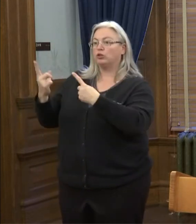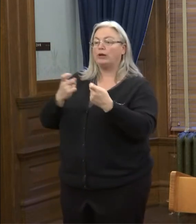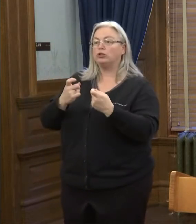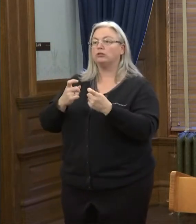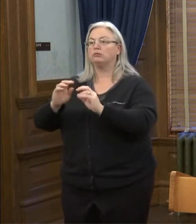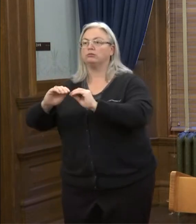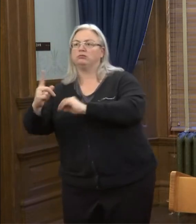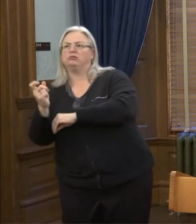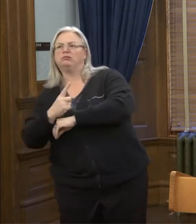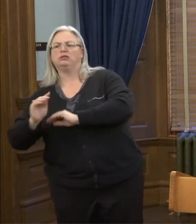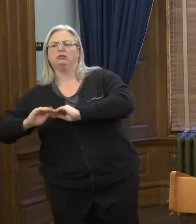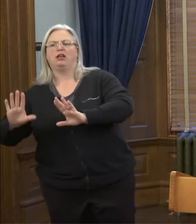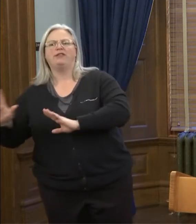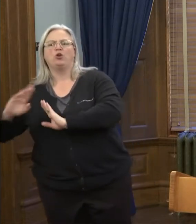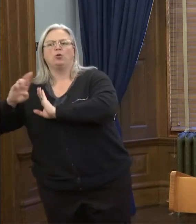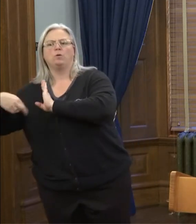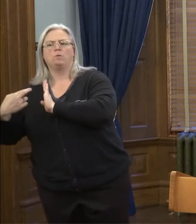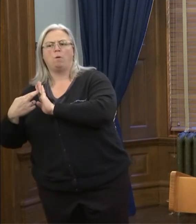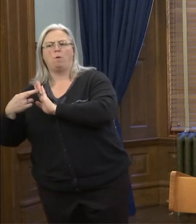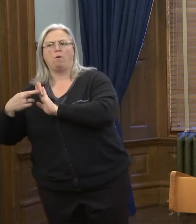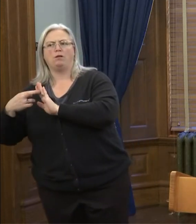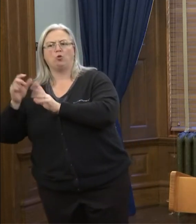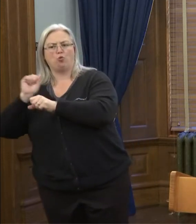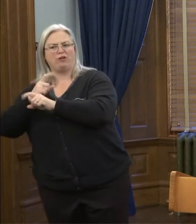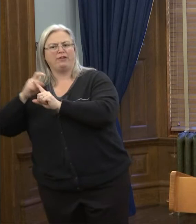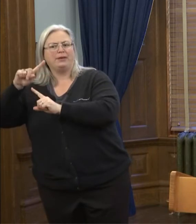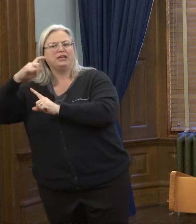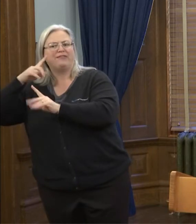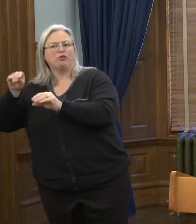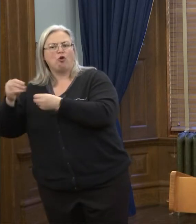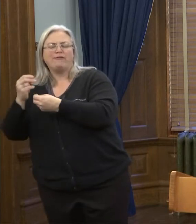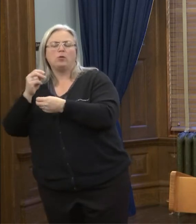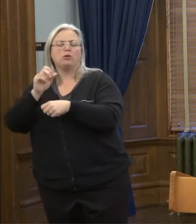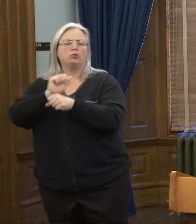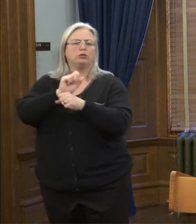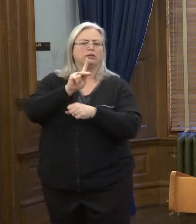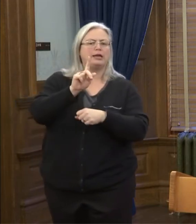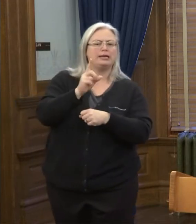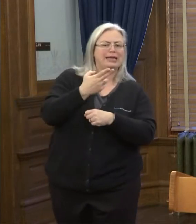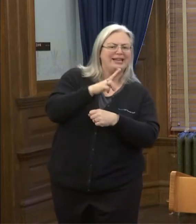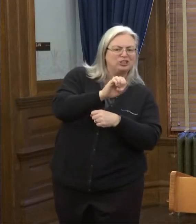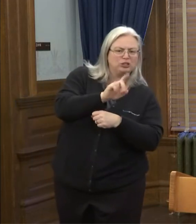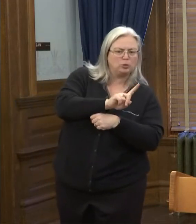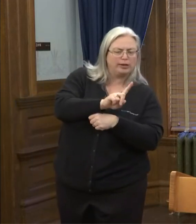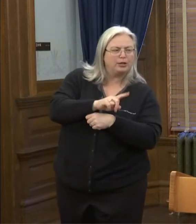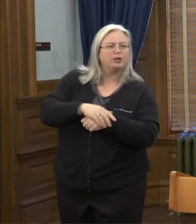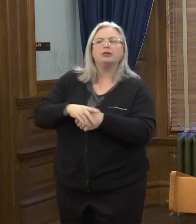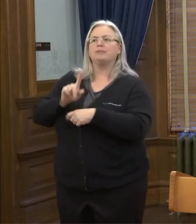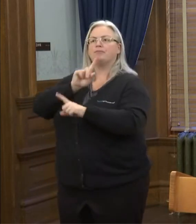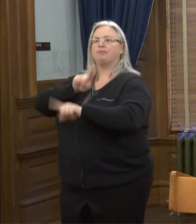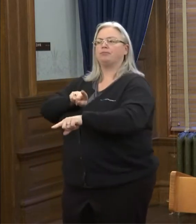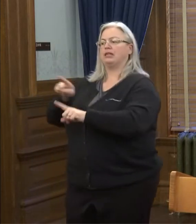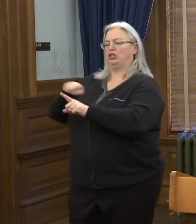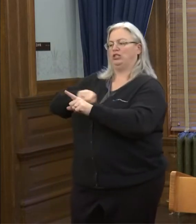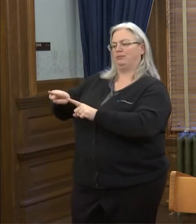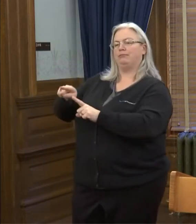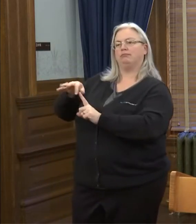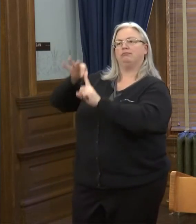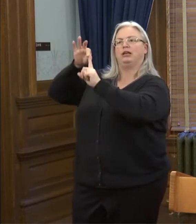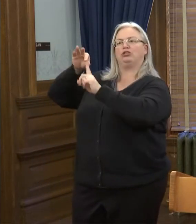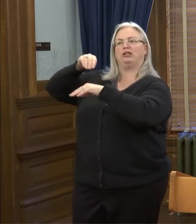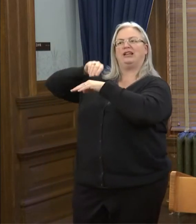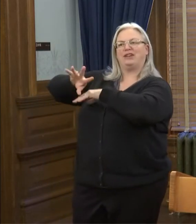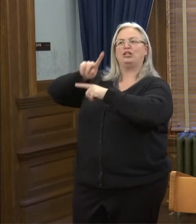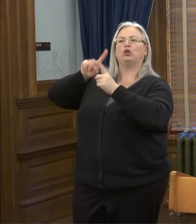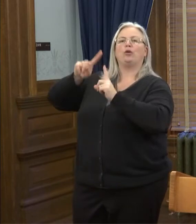clarify on her role, is she going to work at the governor's office or work at KDHG on that? She is, she's a special advisor to